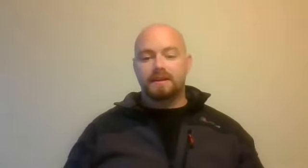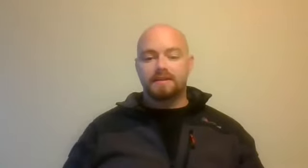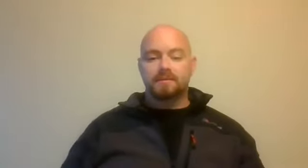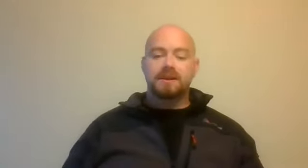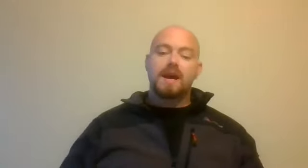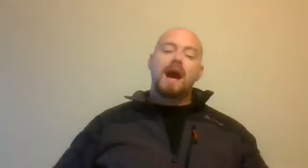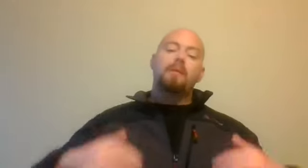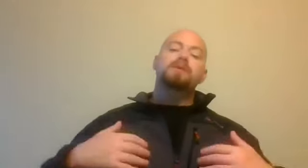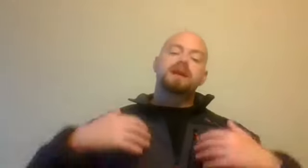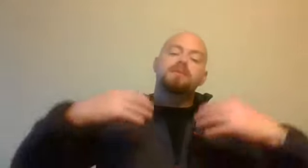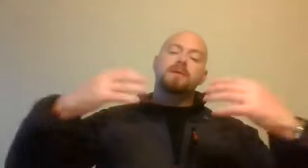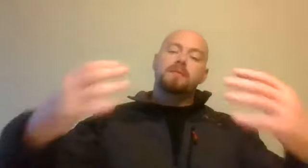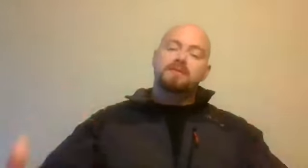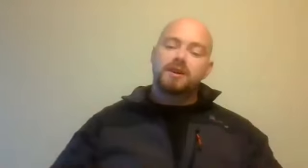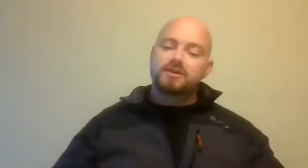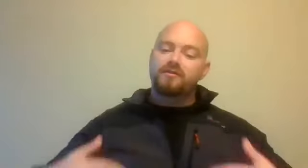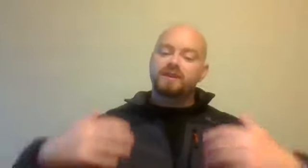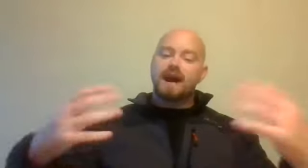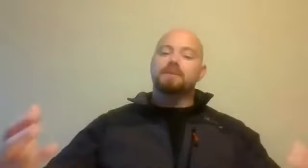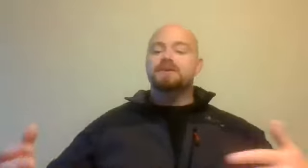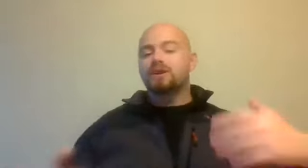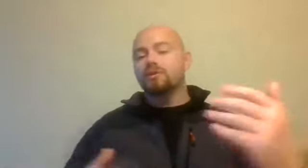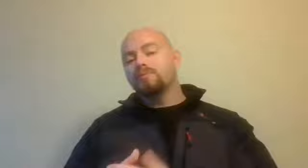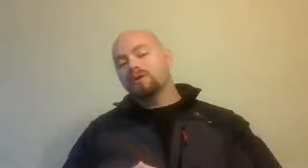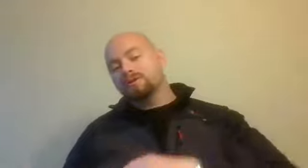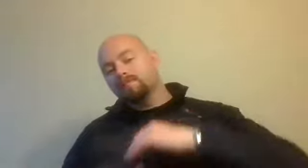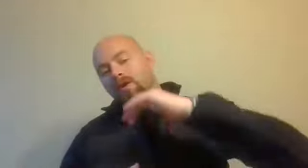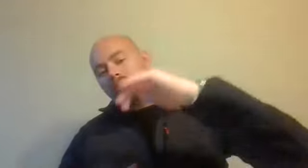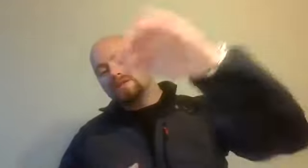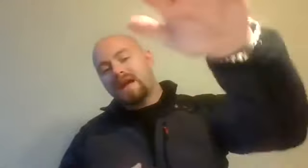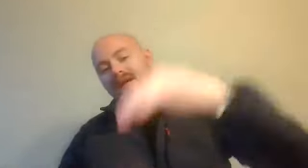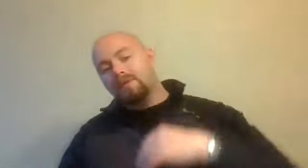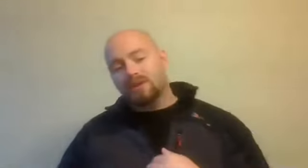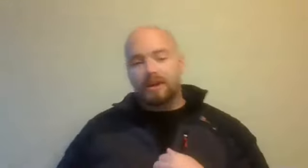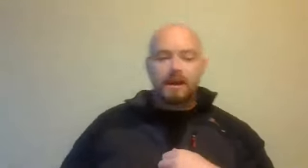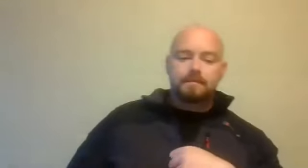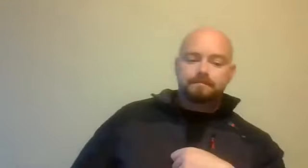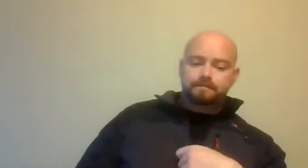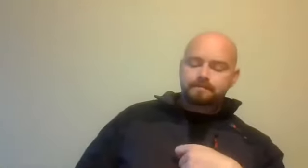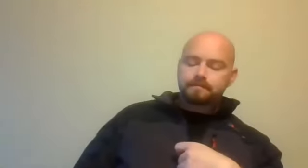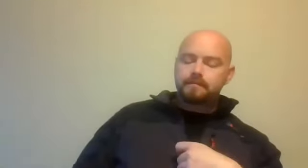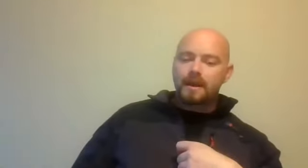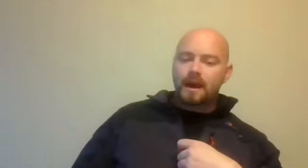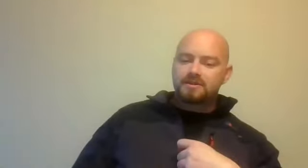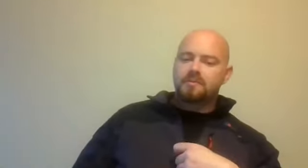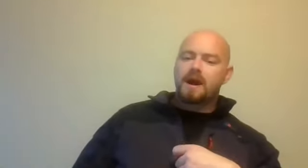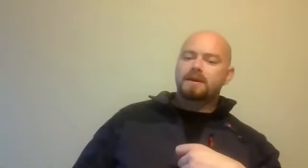likely as it was. And when we're dealing with people outside, so for example, the security person who's standing outside a supermarket